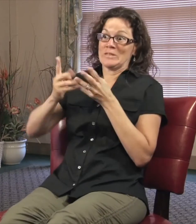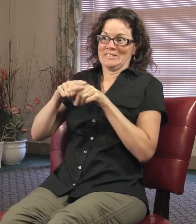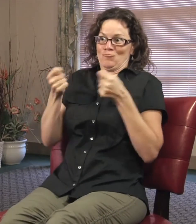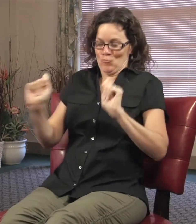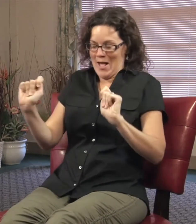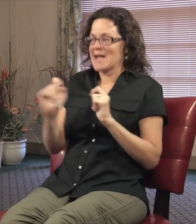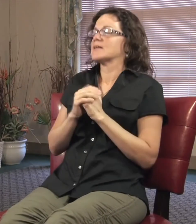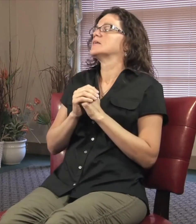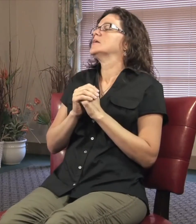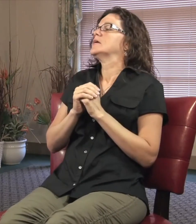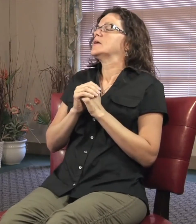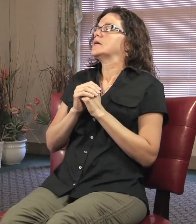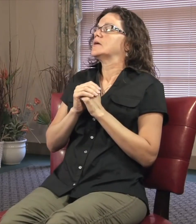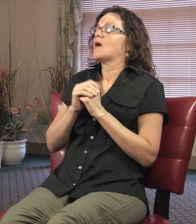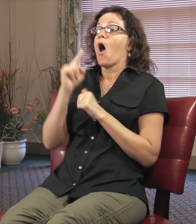And I thought it was going along pretty well.